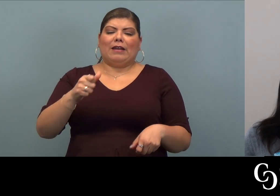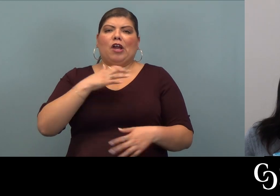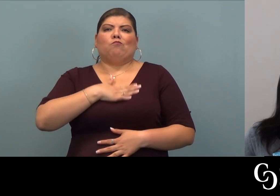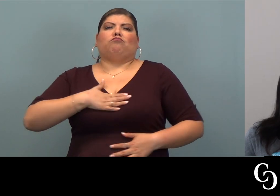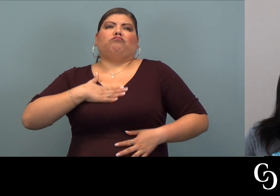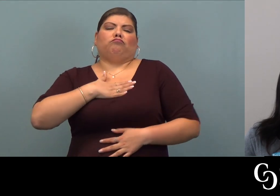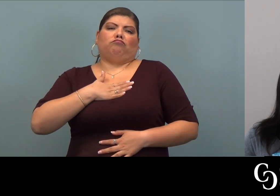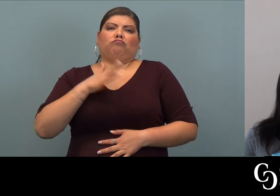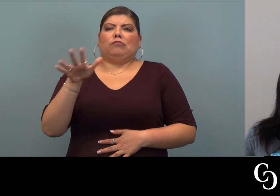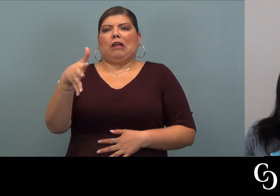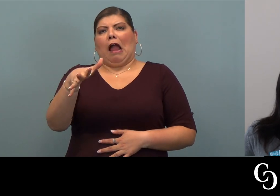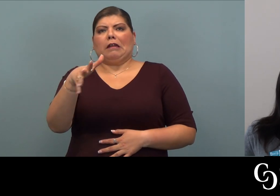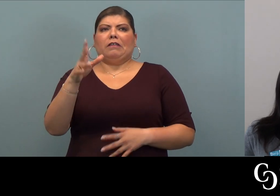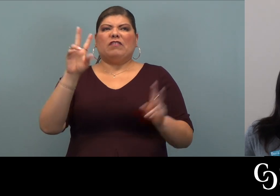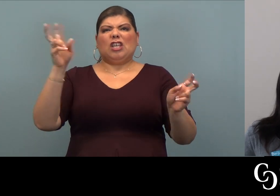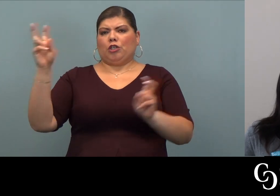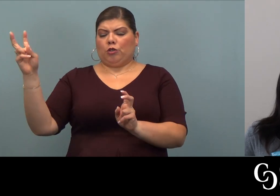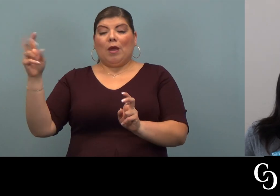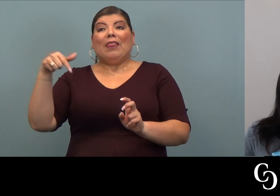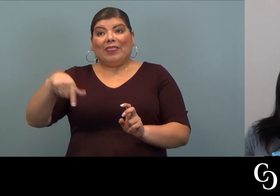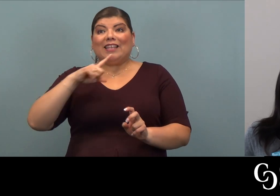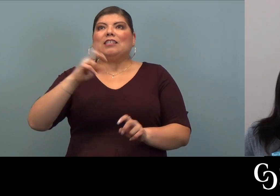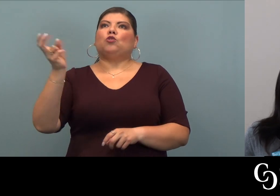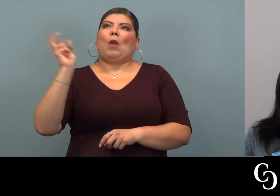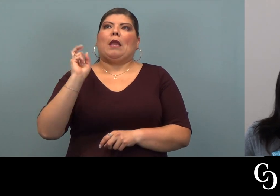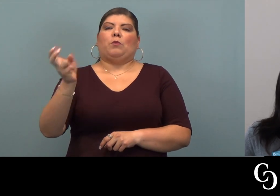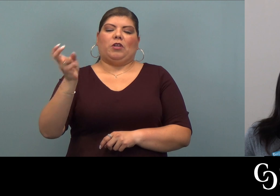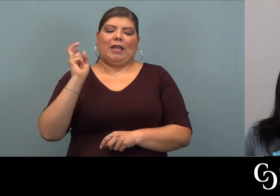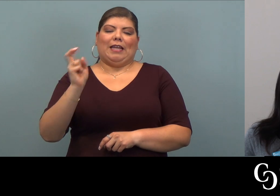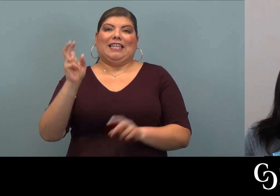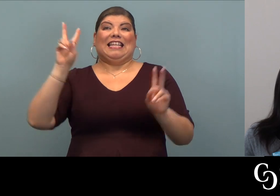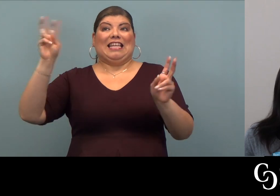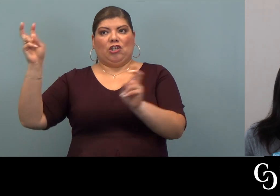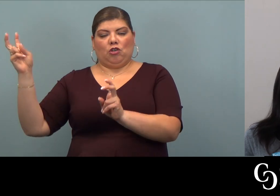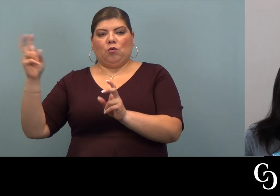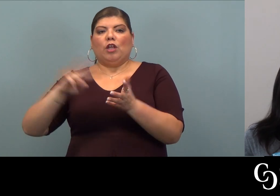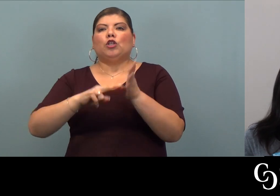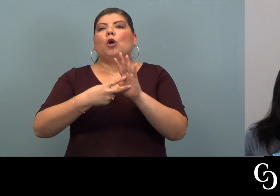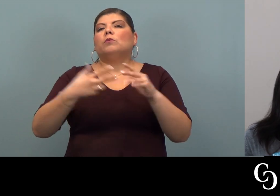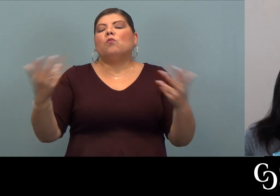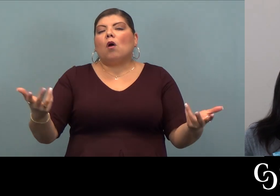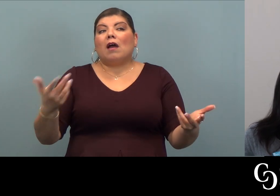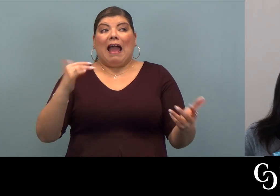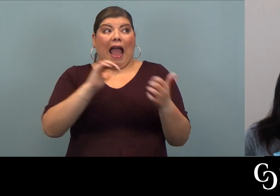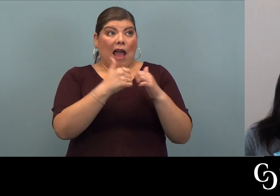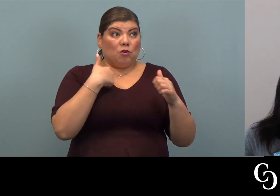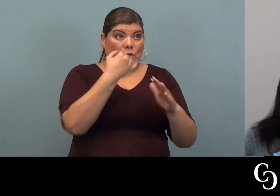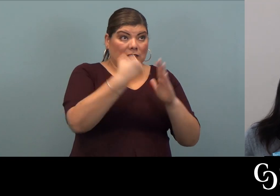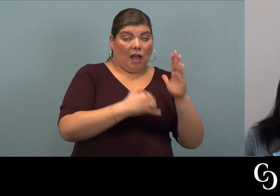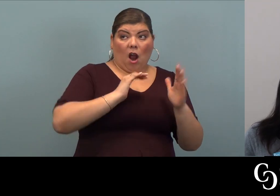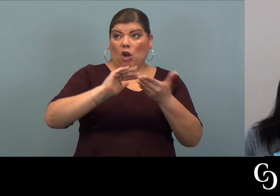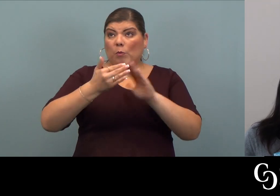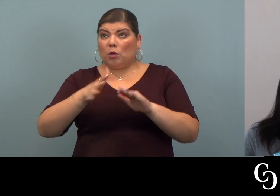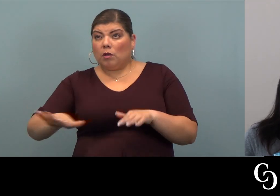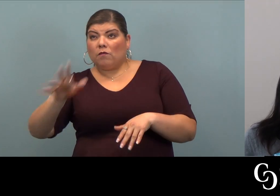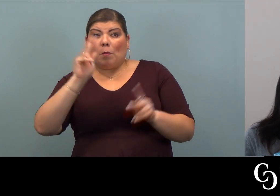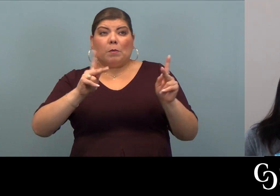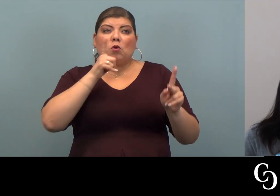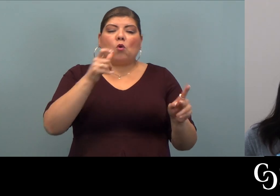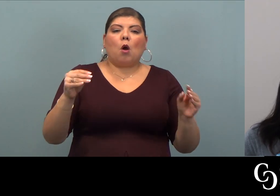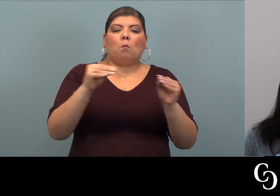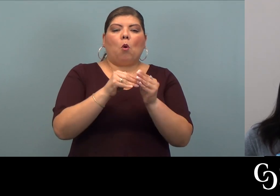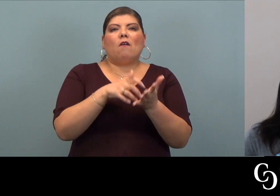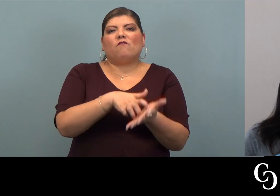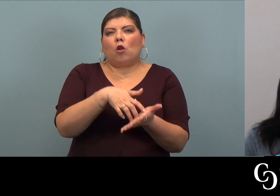recreational sort of issue. This is a transportation issue in terms of how we design our community for